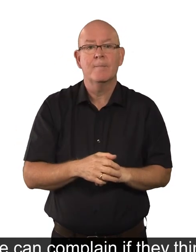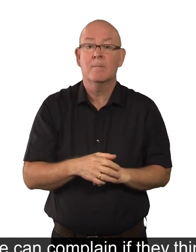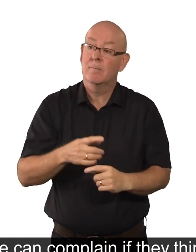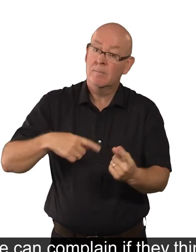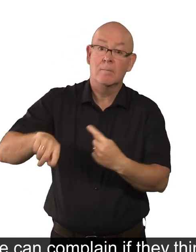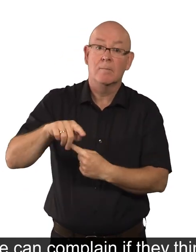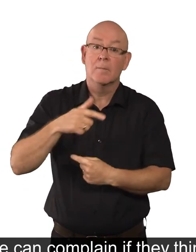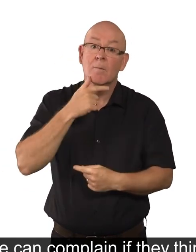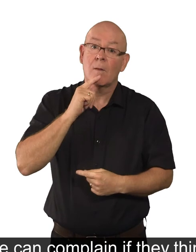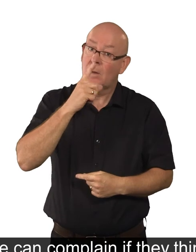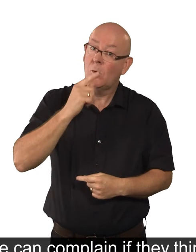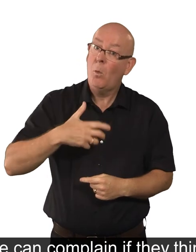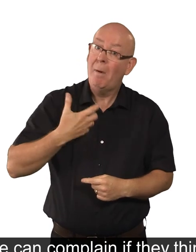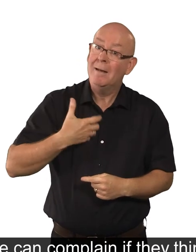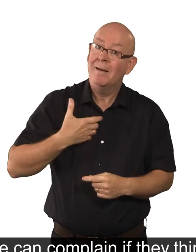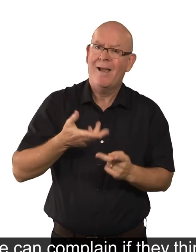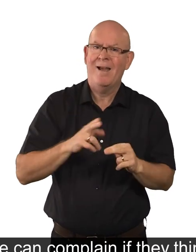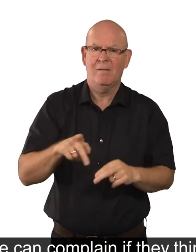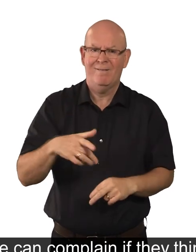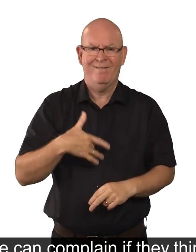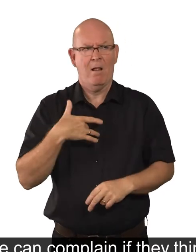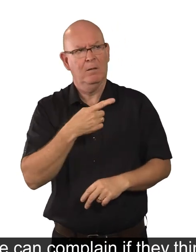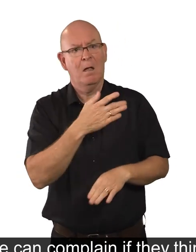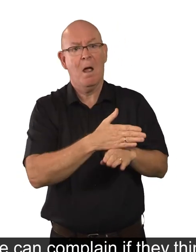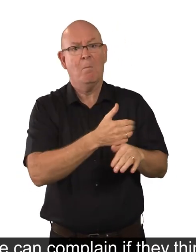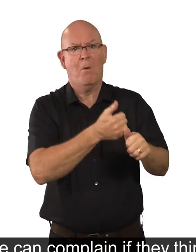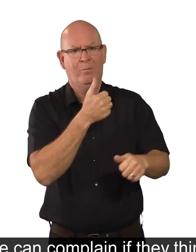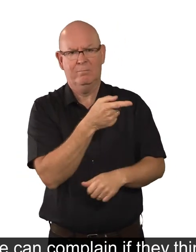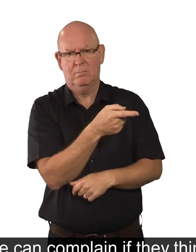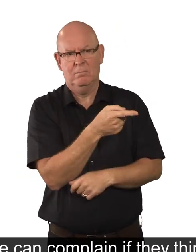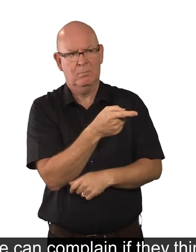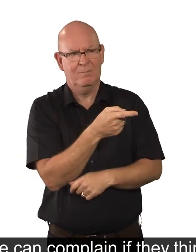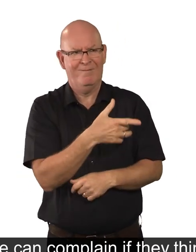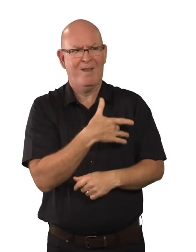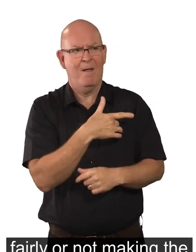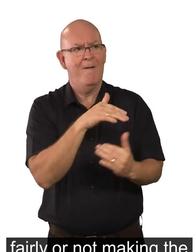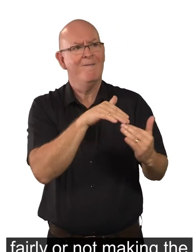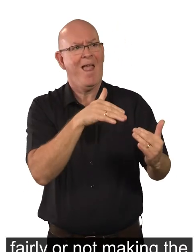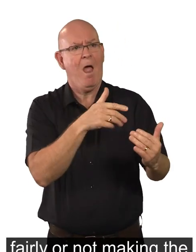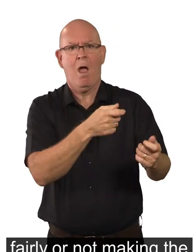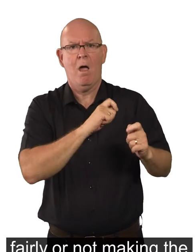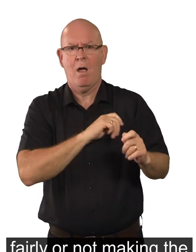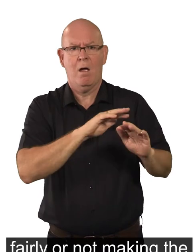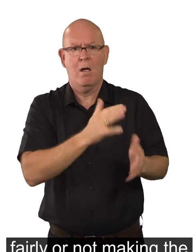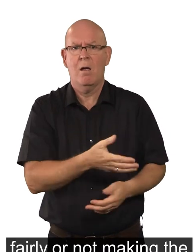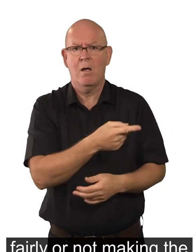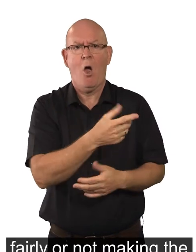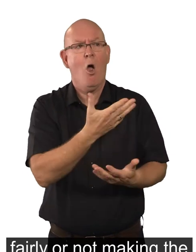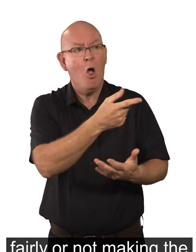People can complain if they think that an employer is not treating them fairly, or not making the